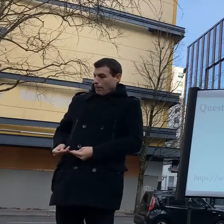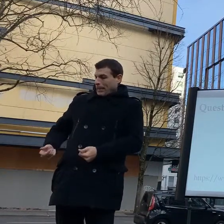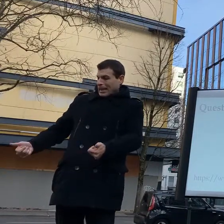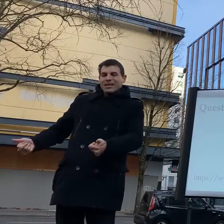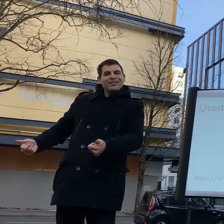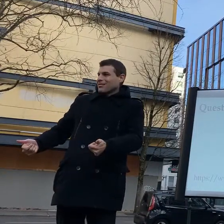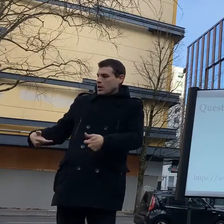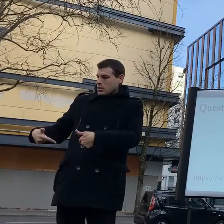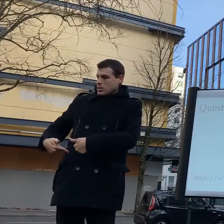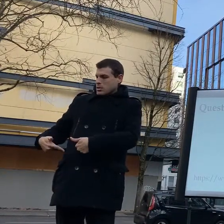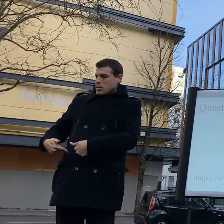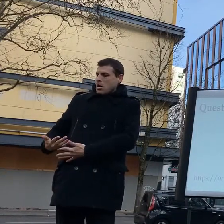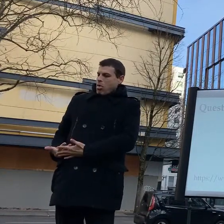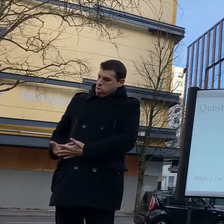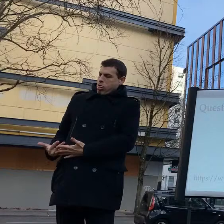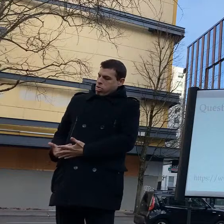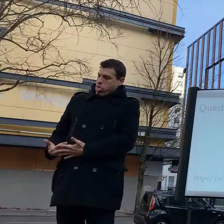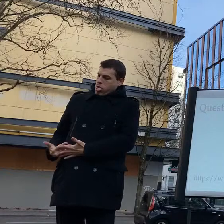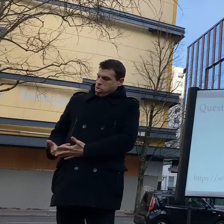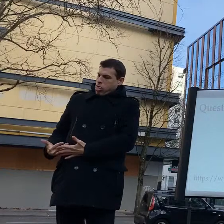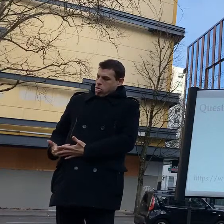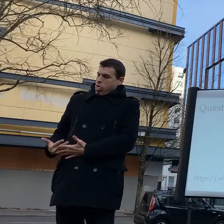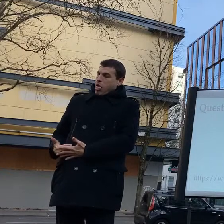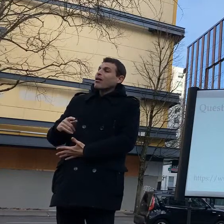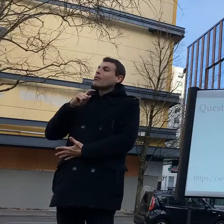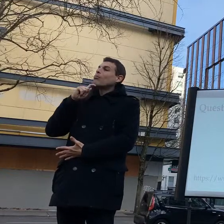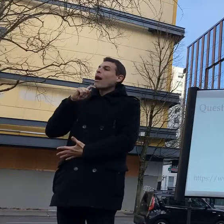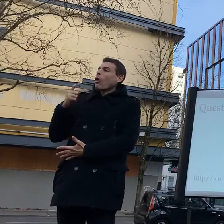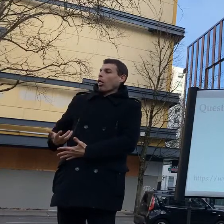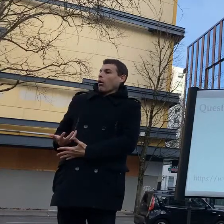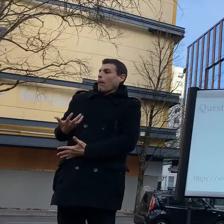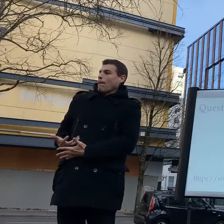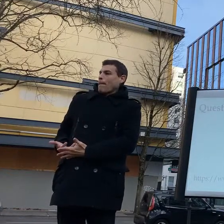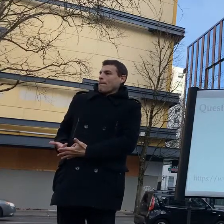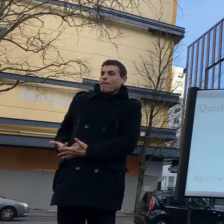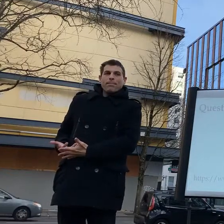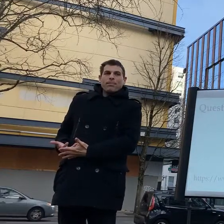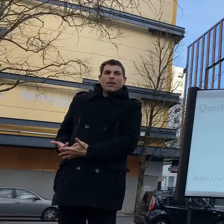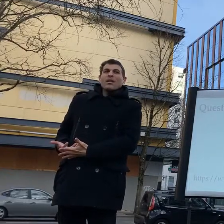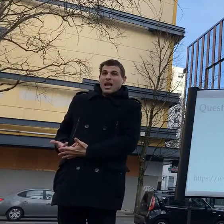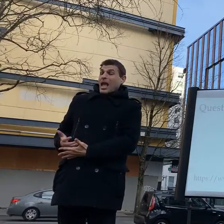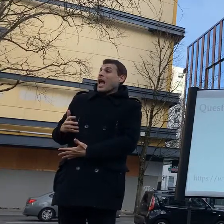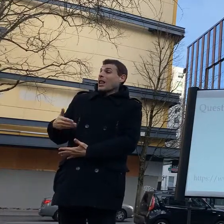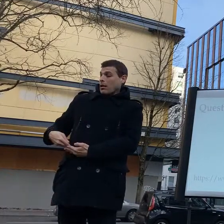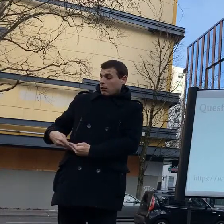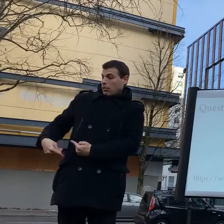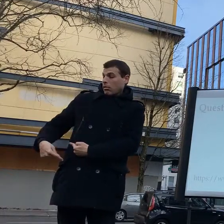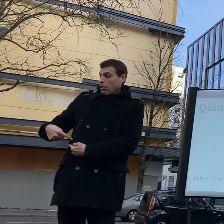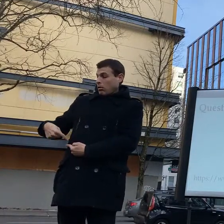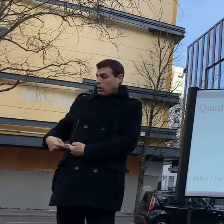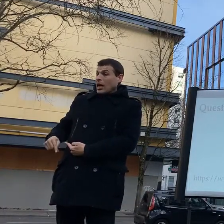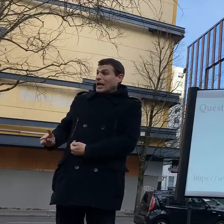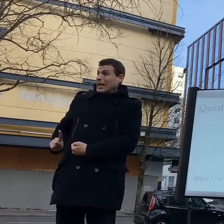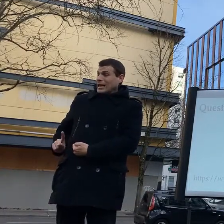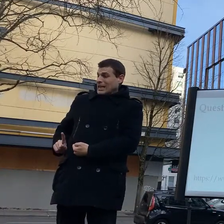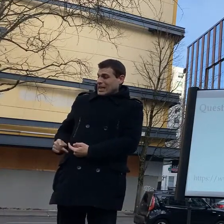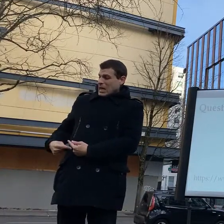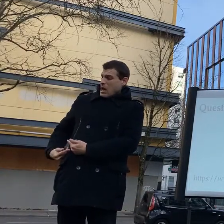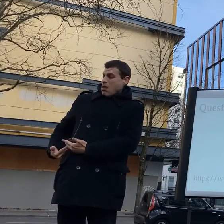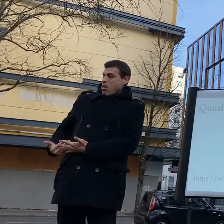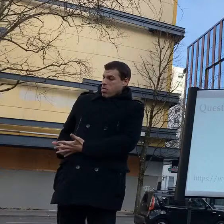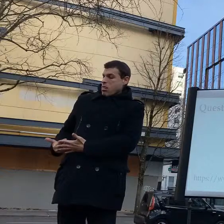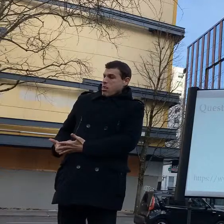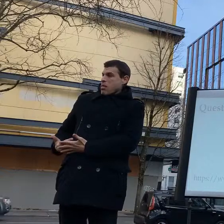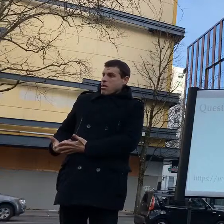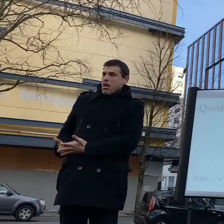significant incidents of cancer thank you yeah there have been a lot of reports from people that have been exposed